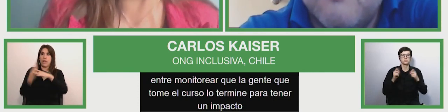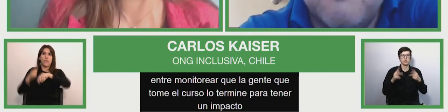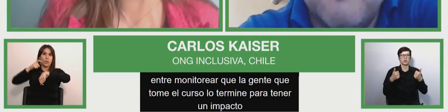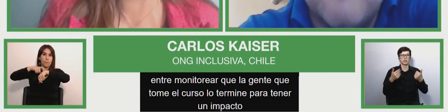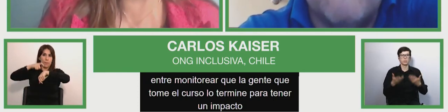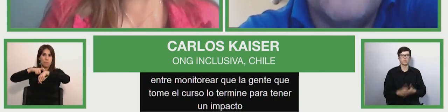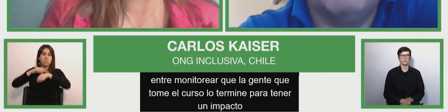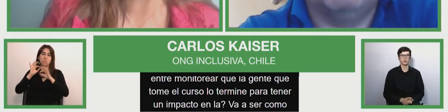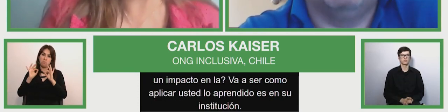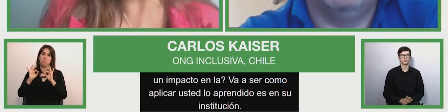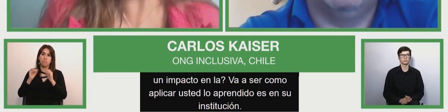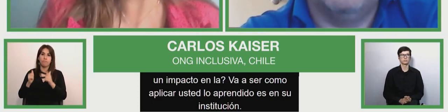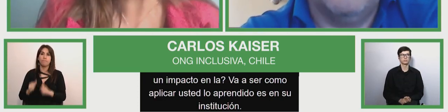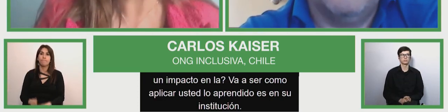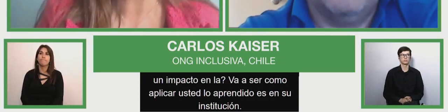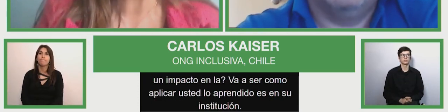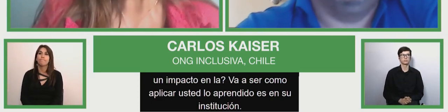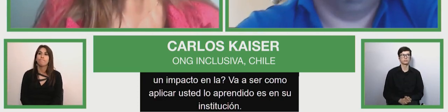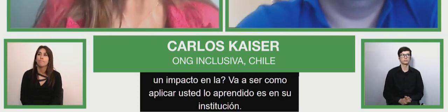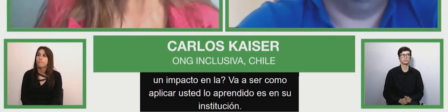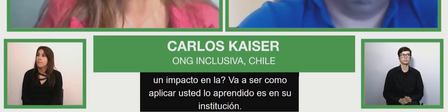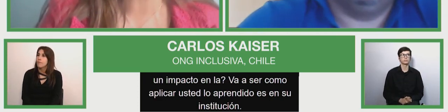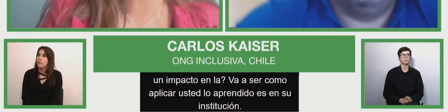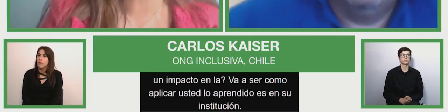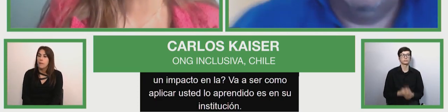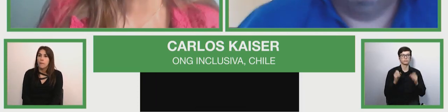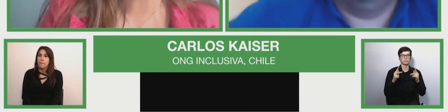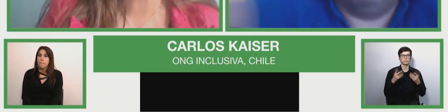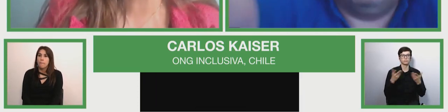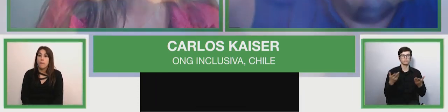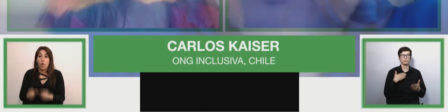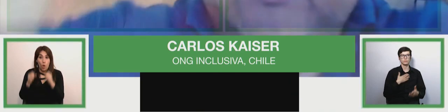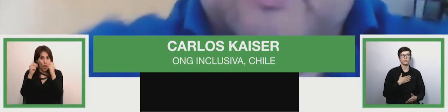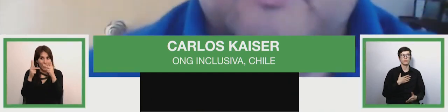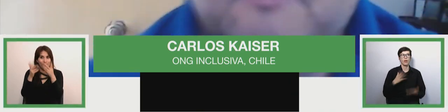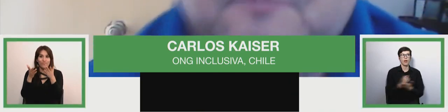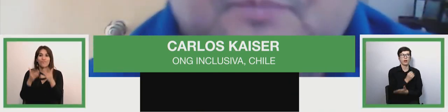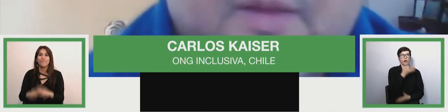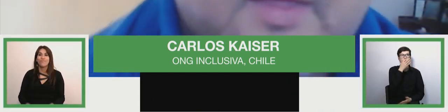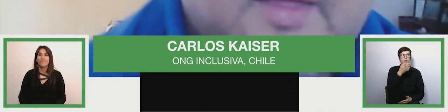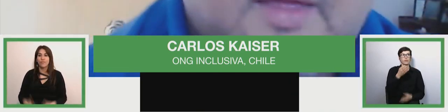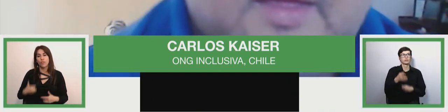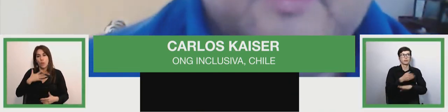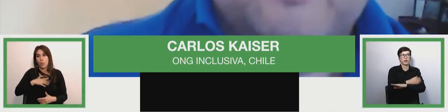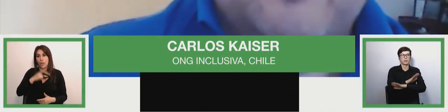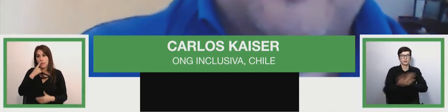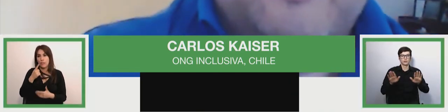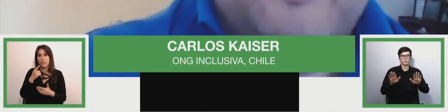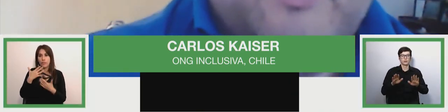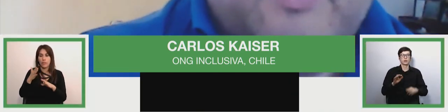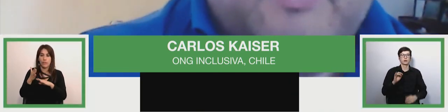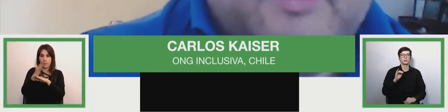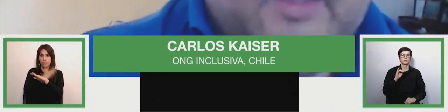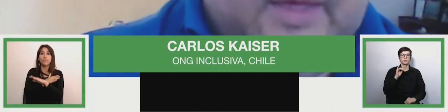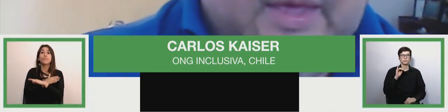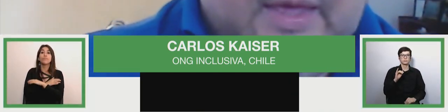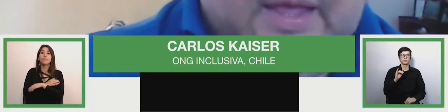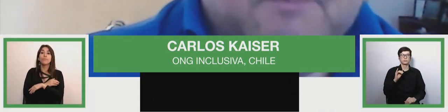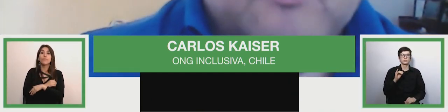how we going to apply what you've learned in your institutions i think i've my time is up alejandra yes